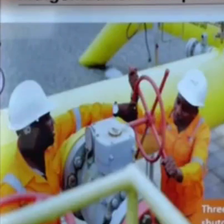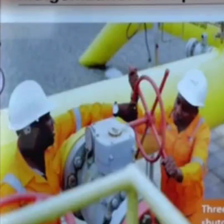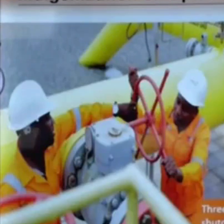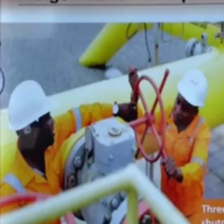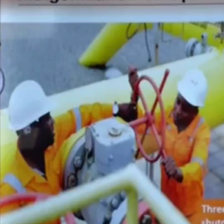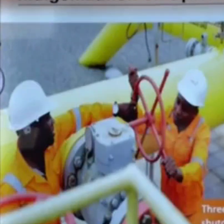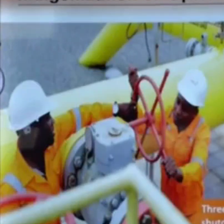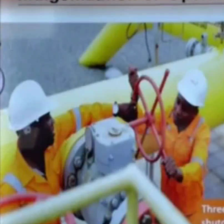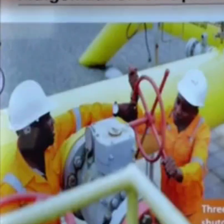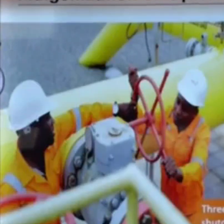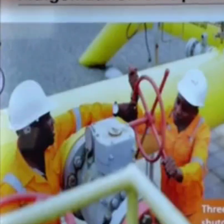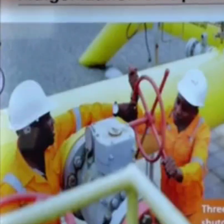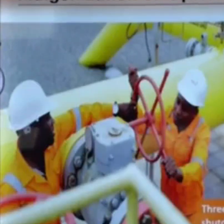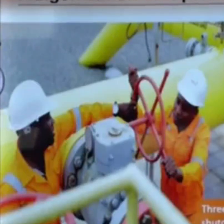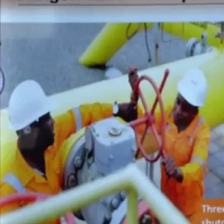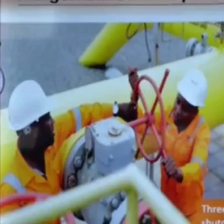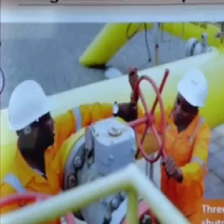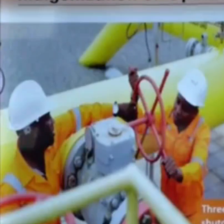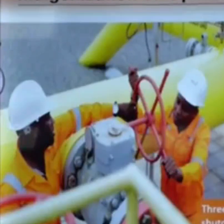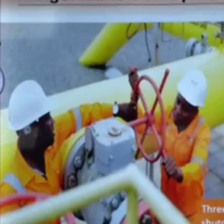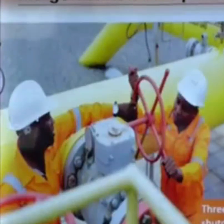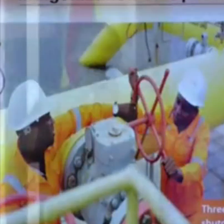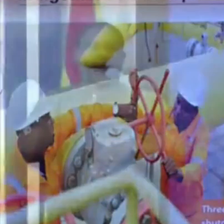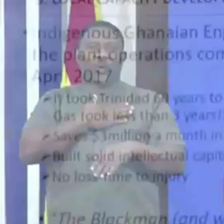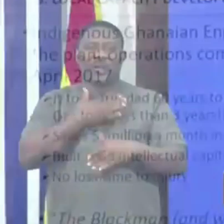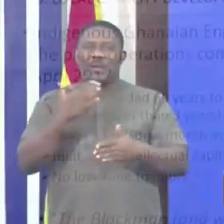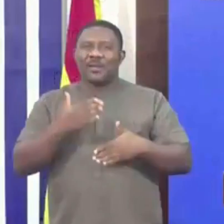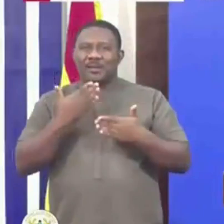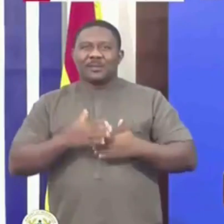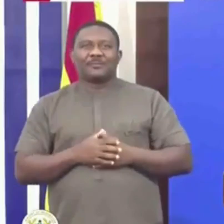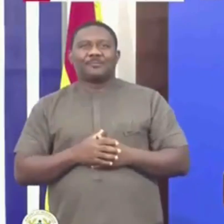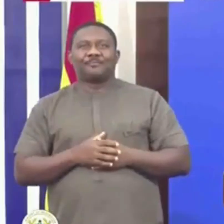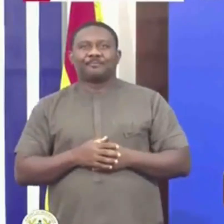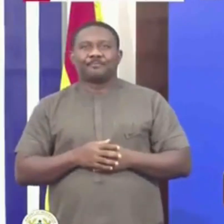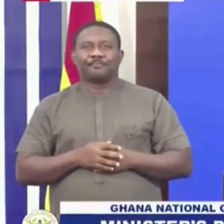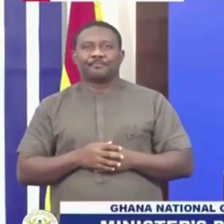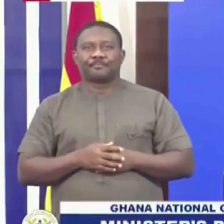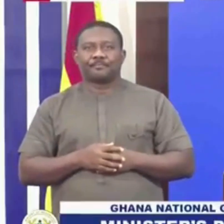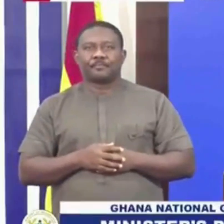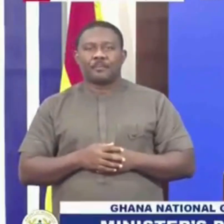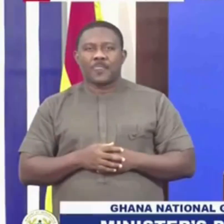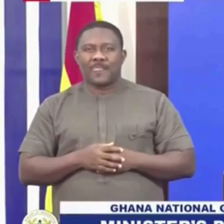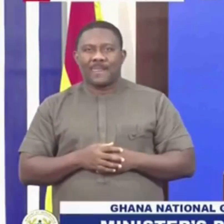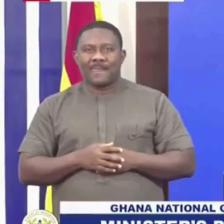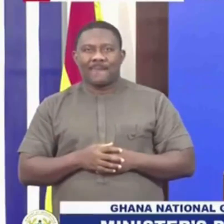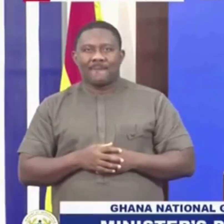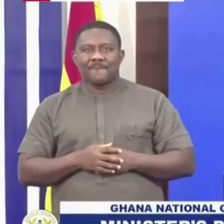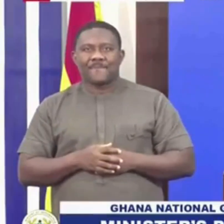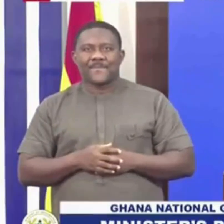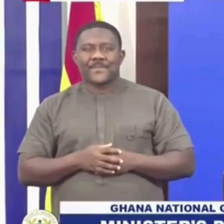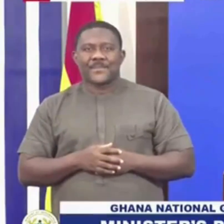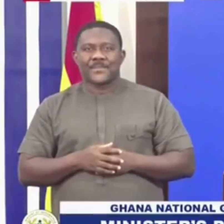And that gives me a lot of pleasure. Okay. So I want to say that